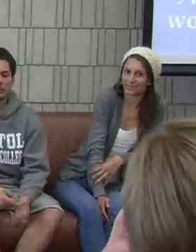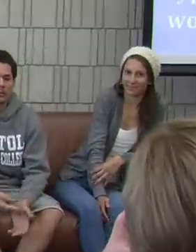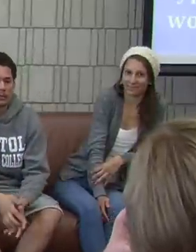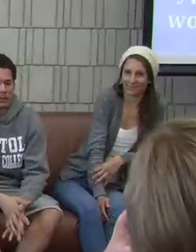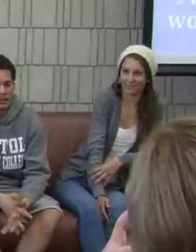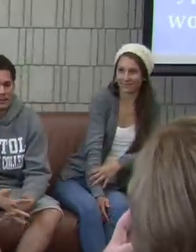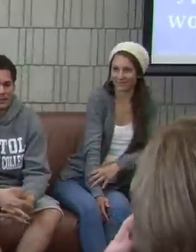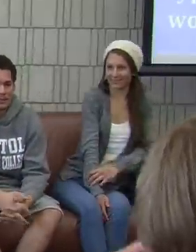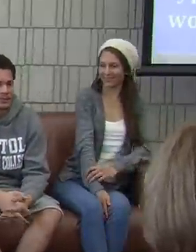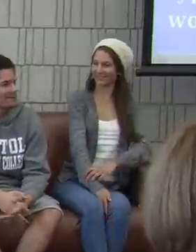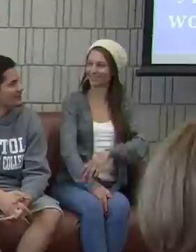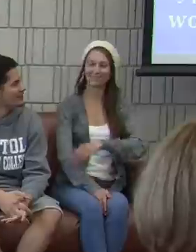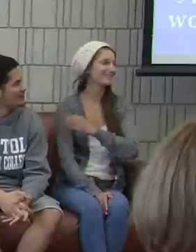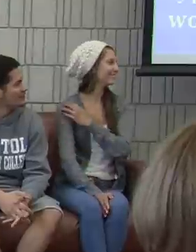such a waste. Let me interrupt.